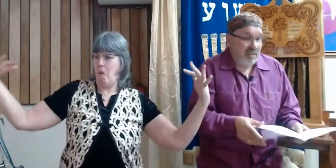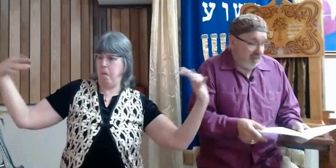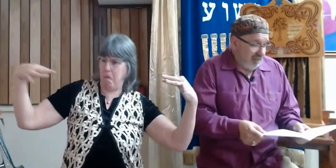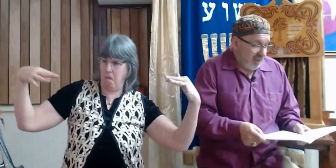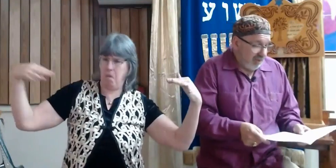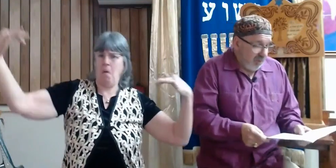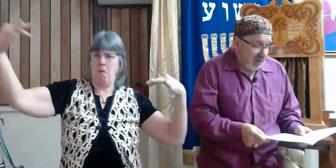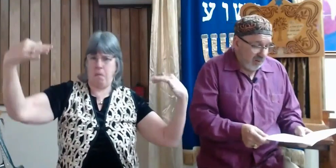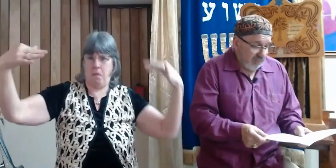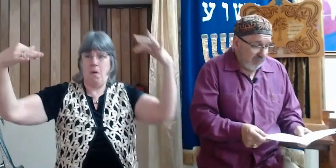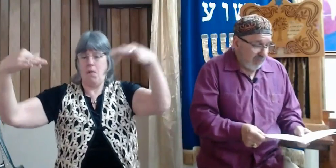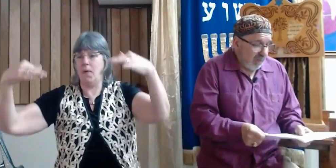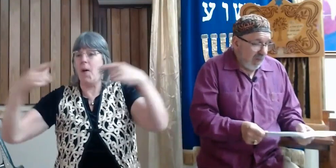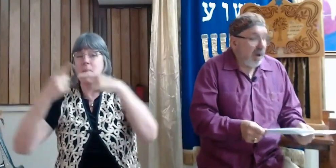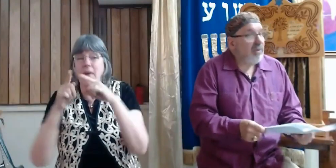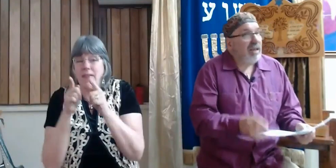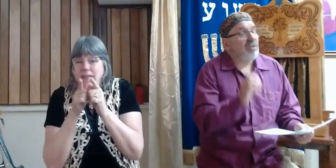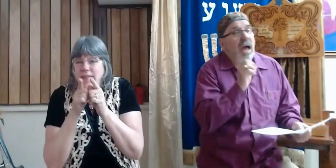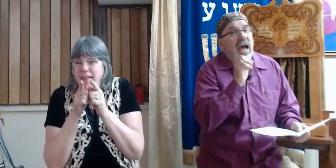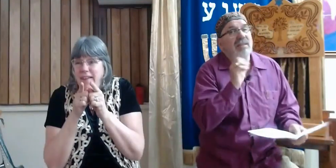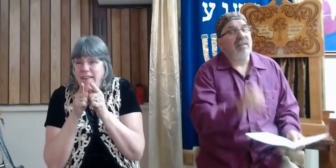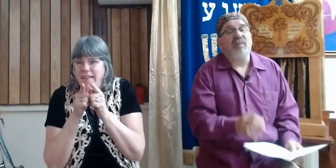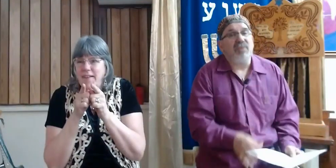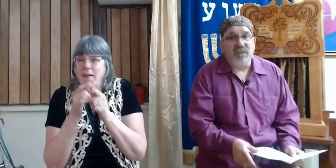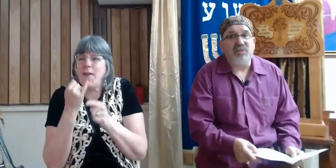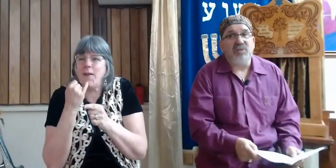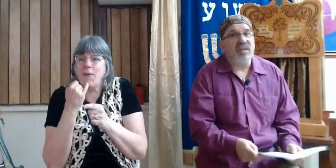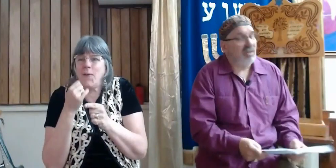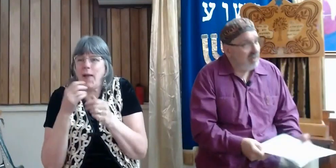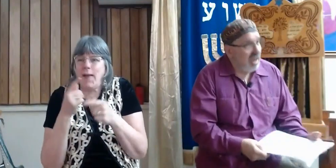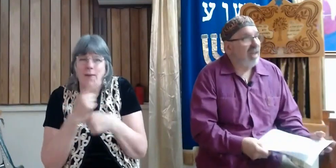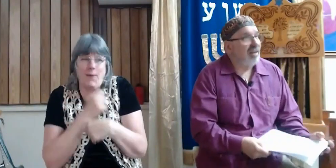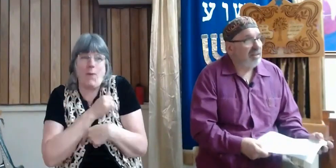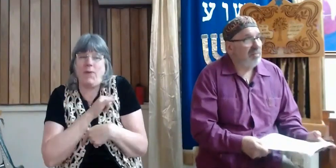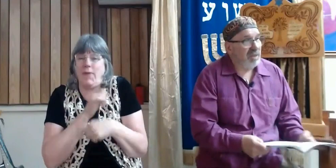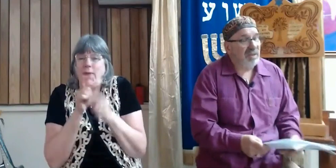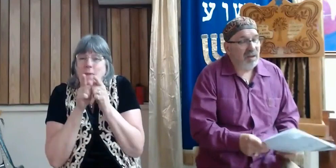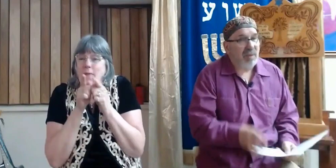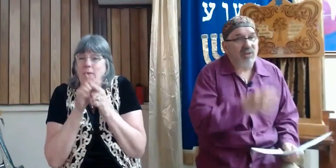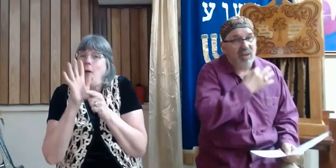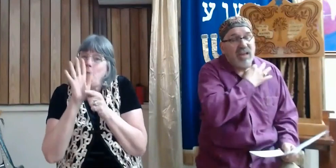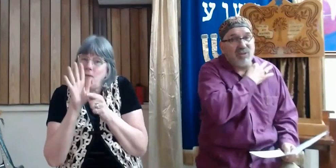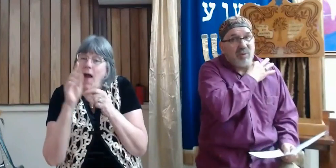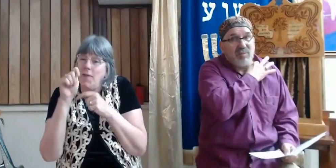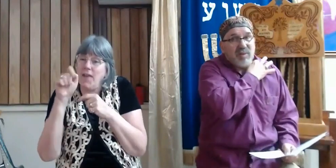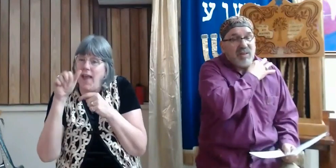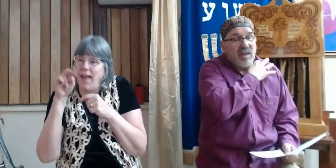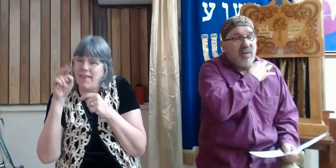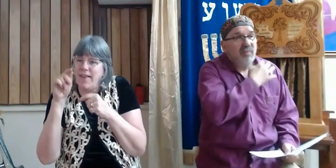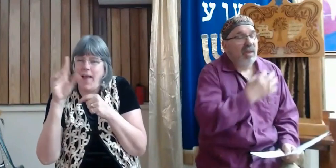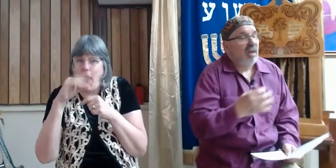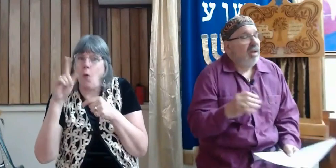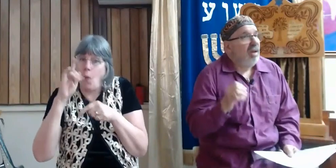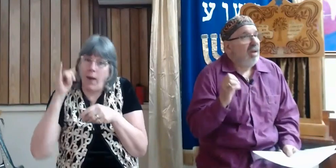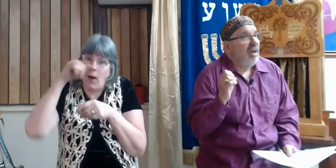and still there, they won. I would like to add something to this again, something that I mentioned last week.